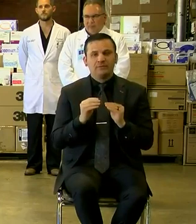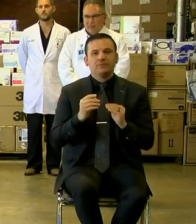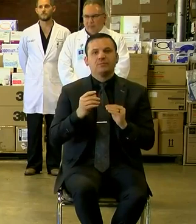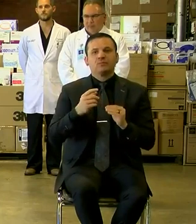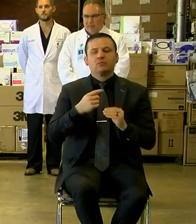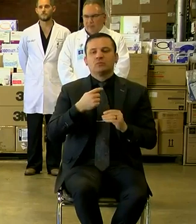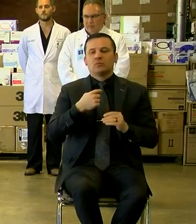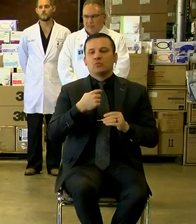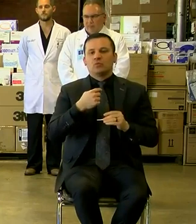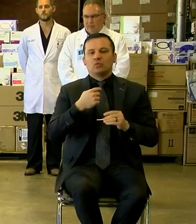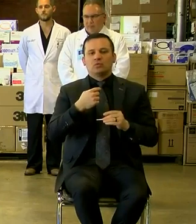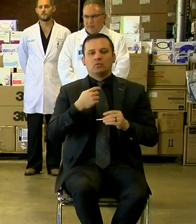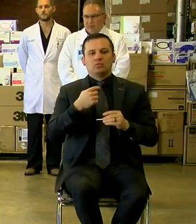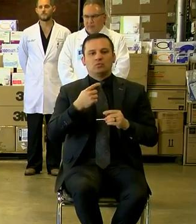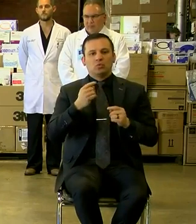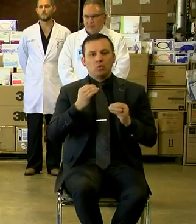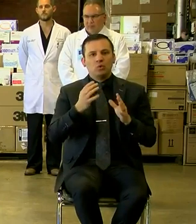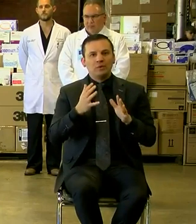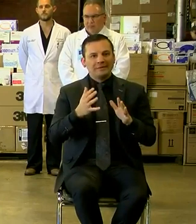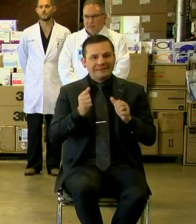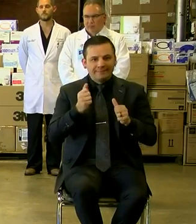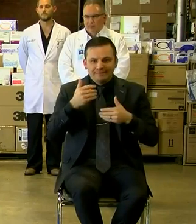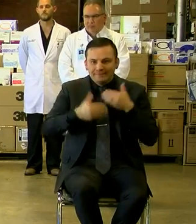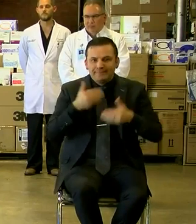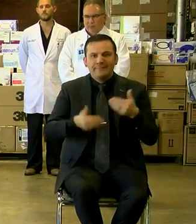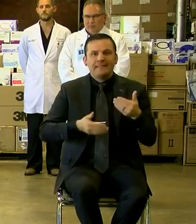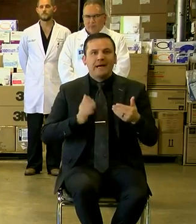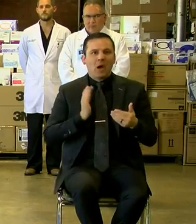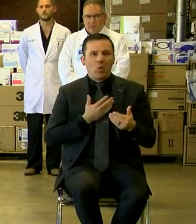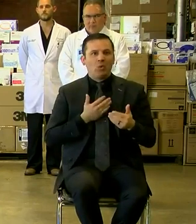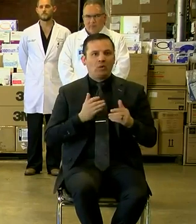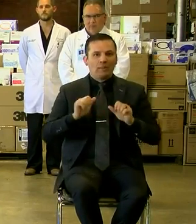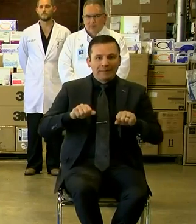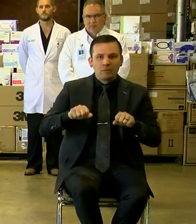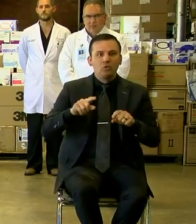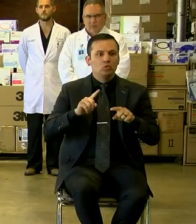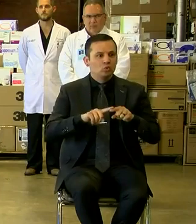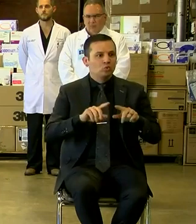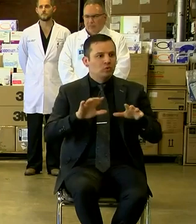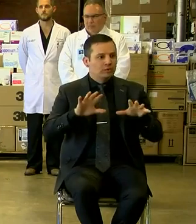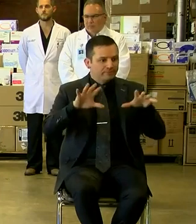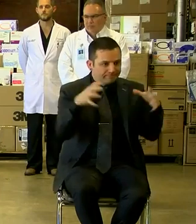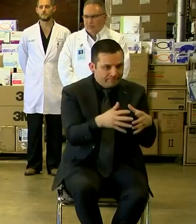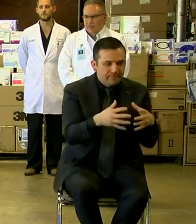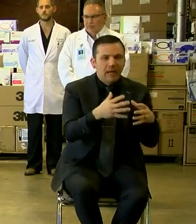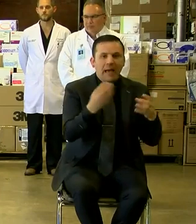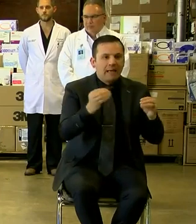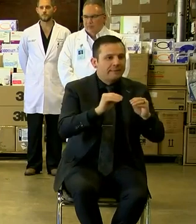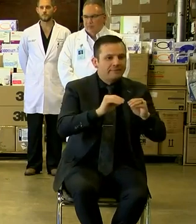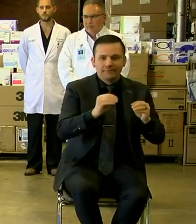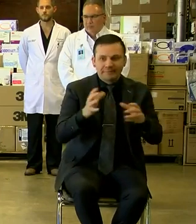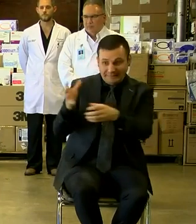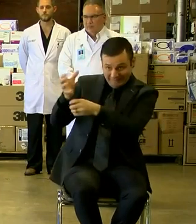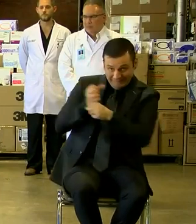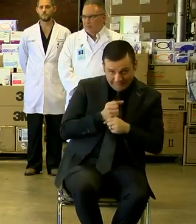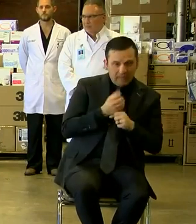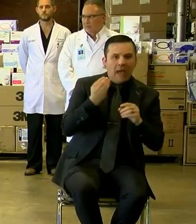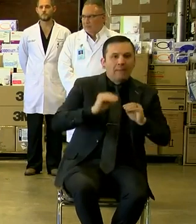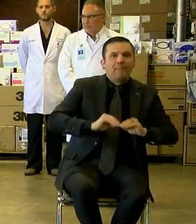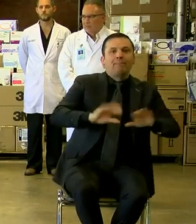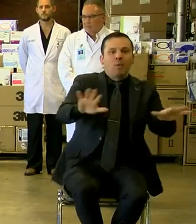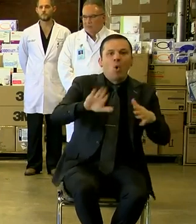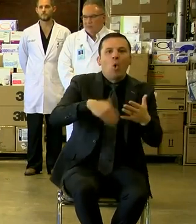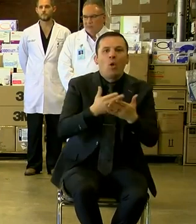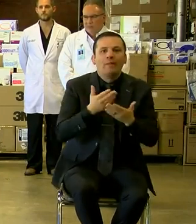we, in order to accelerate our ability to both assemble and then disperse all of the supplies that are needed,